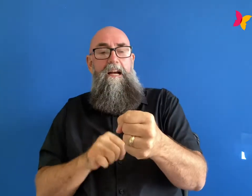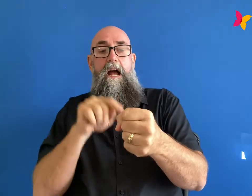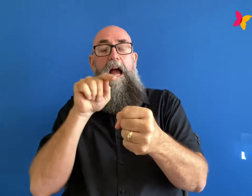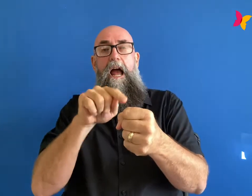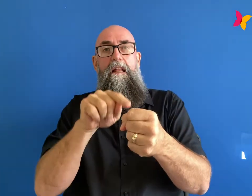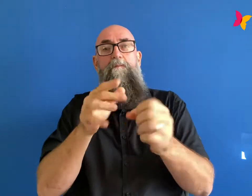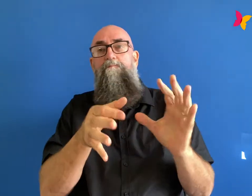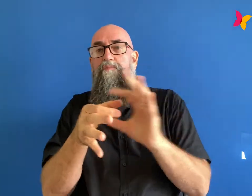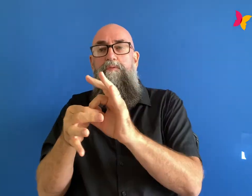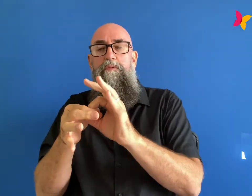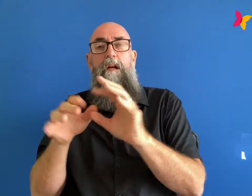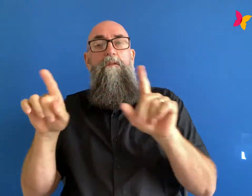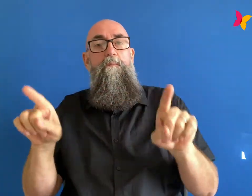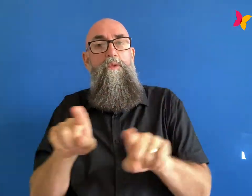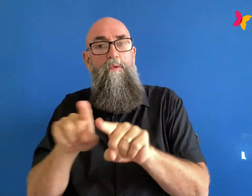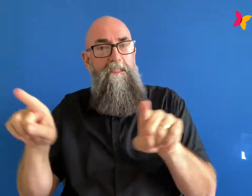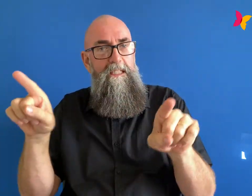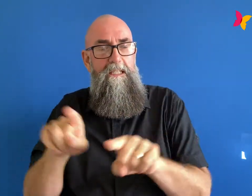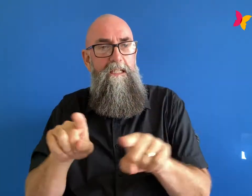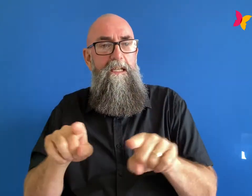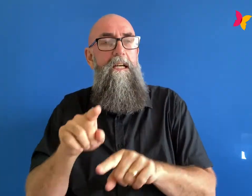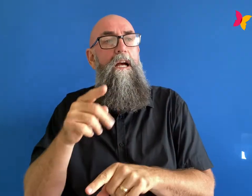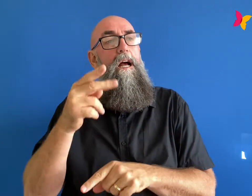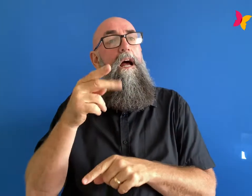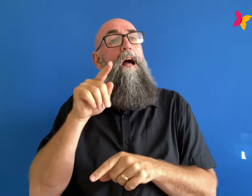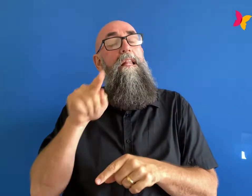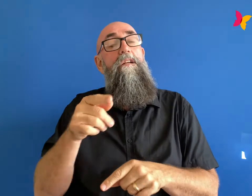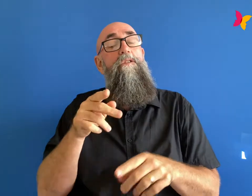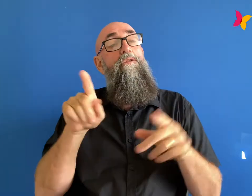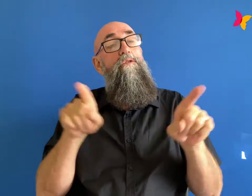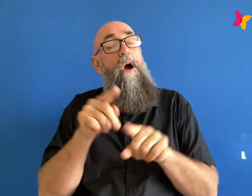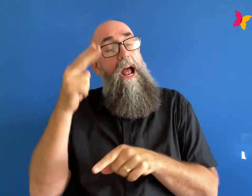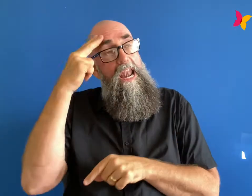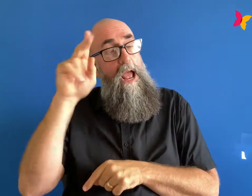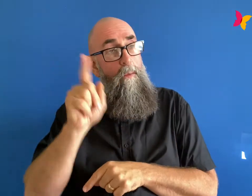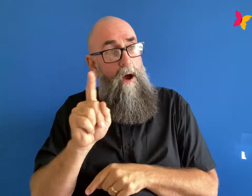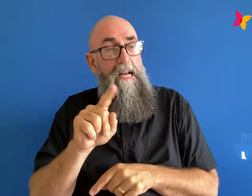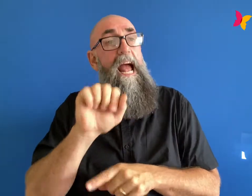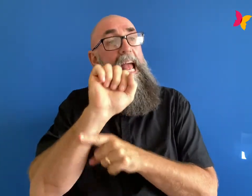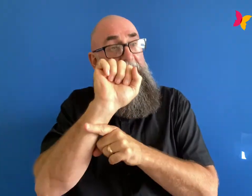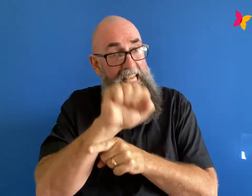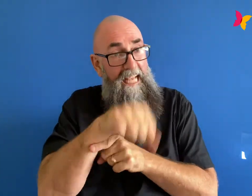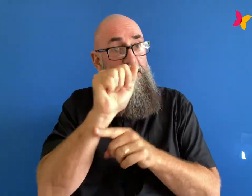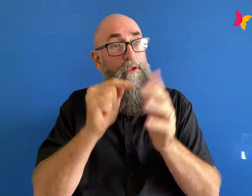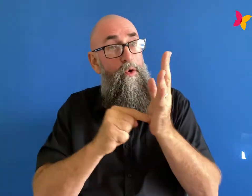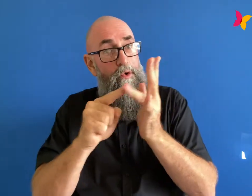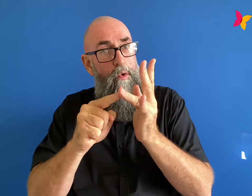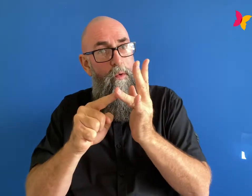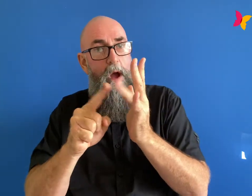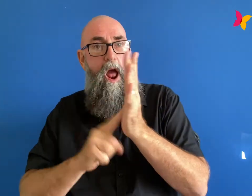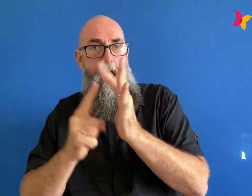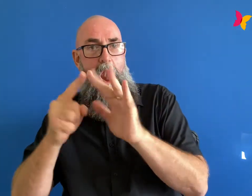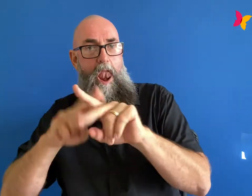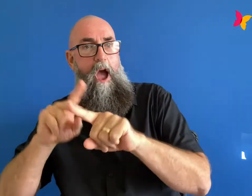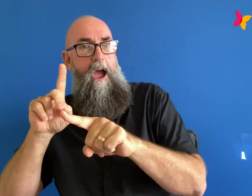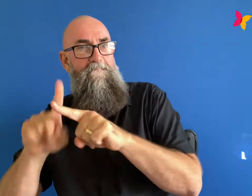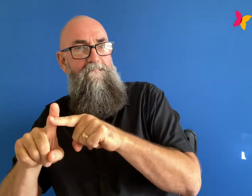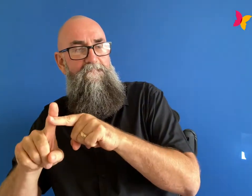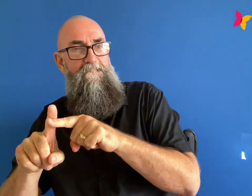yes to life and it's got my brother's handwriting saying say yes to life on it it kind of serves as that